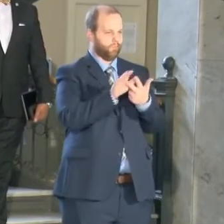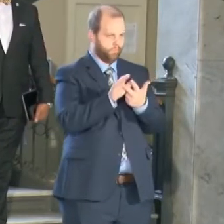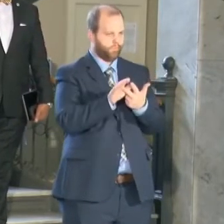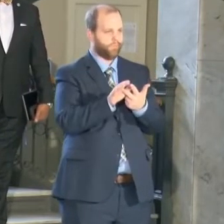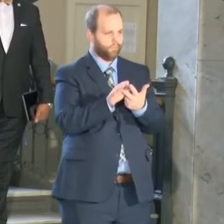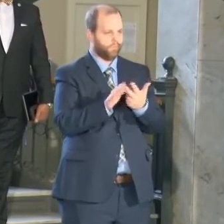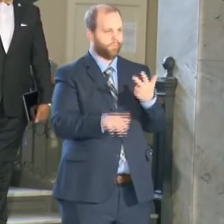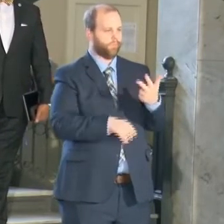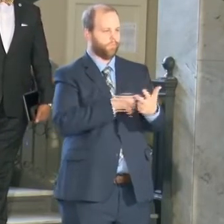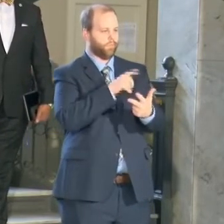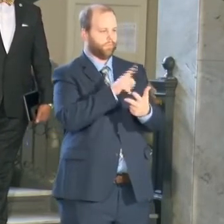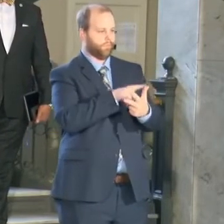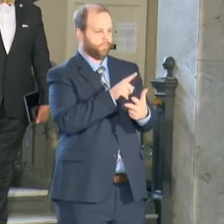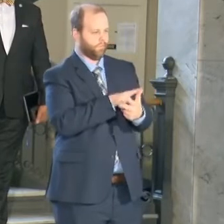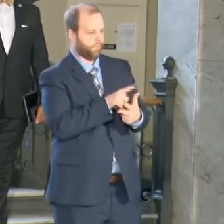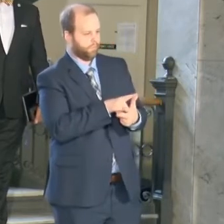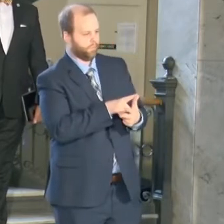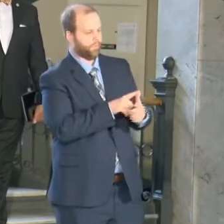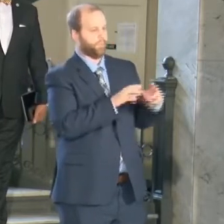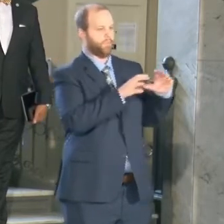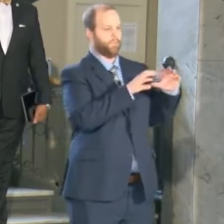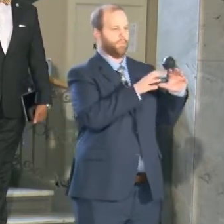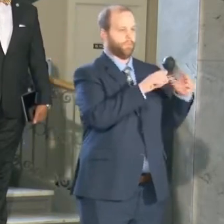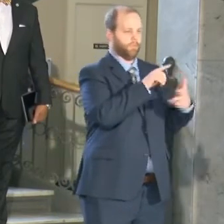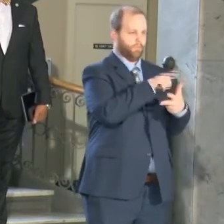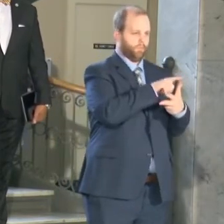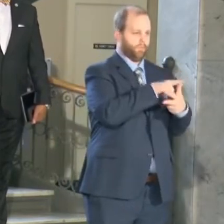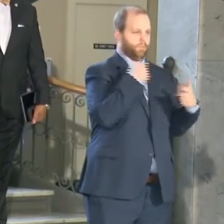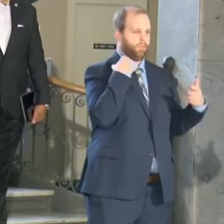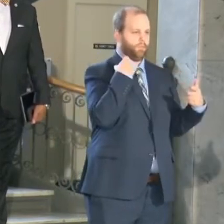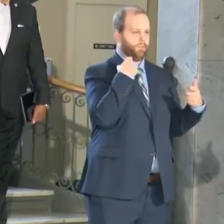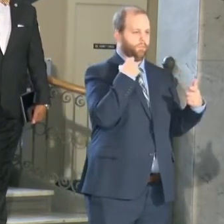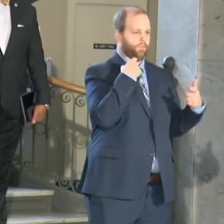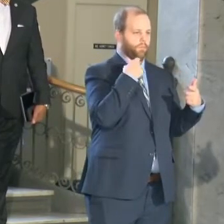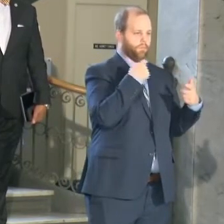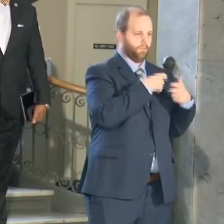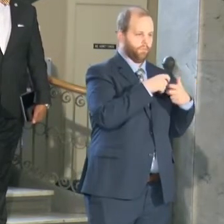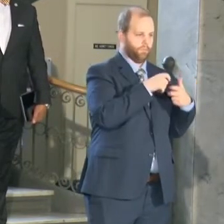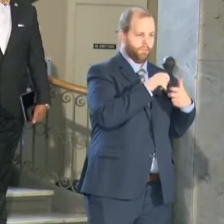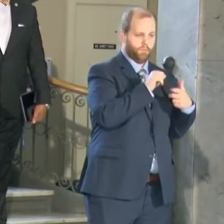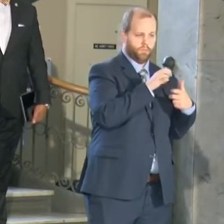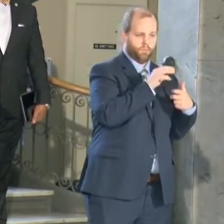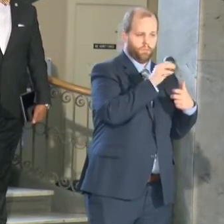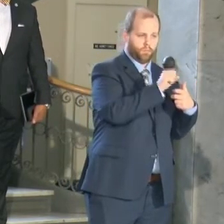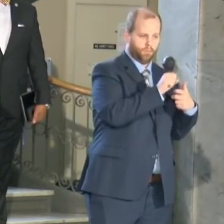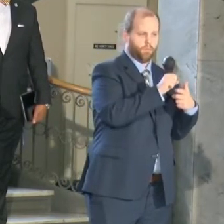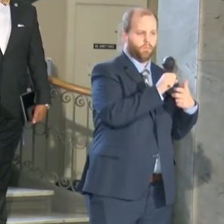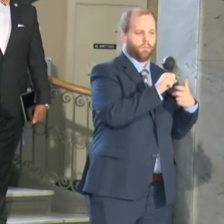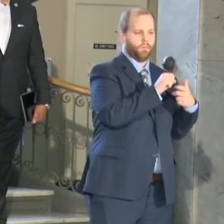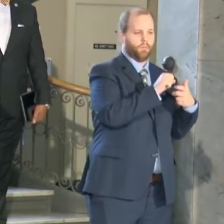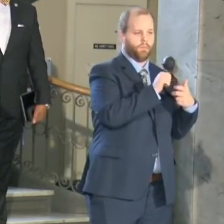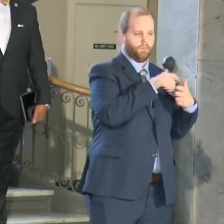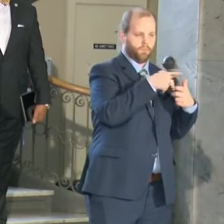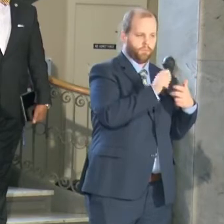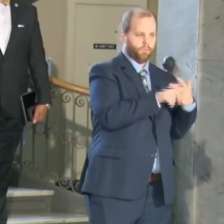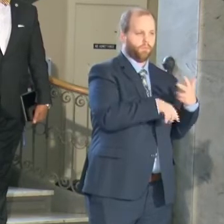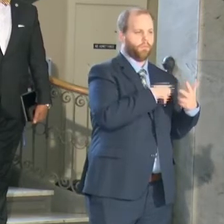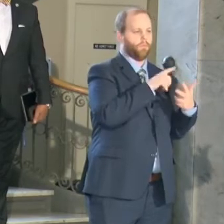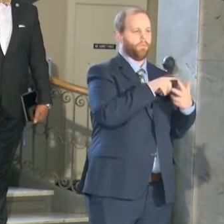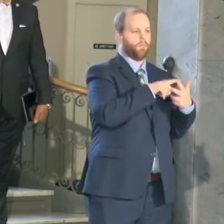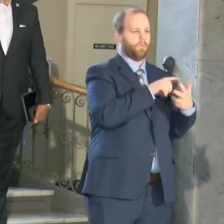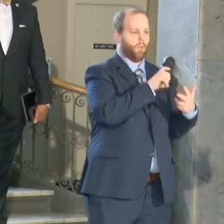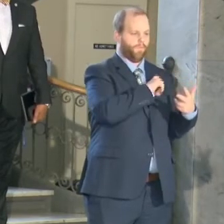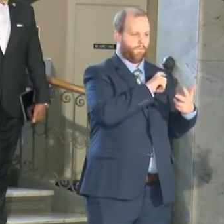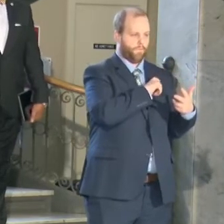One was Spanish John's apartment, one was Oxford Arms apartment and one has been community market. With the